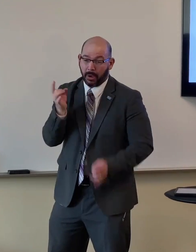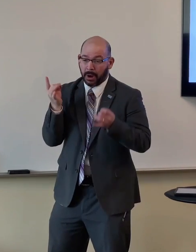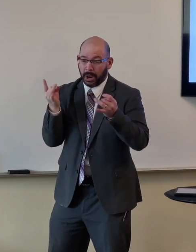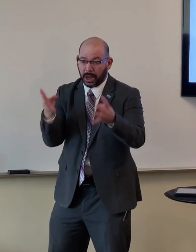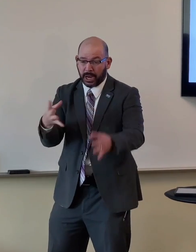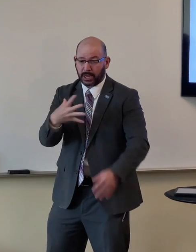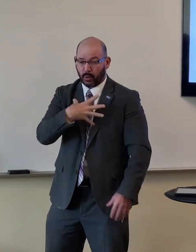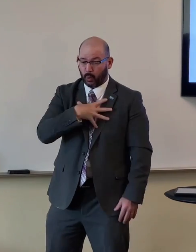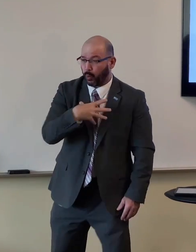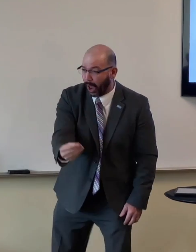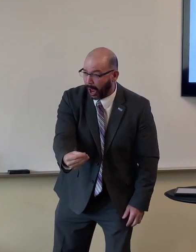or the blacks to hate the whites,